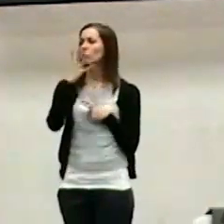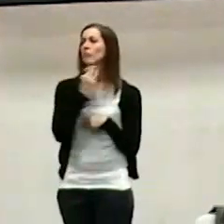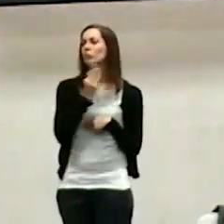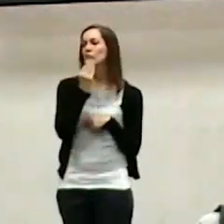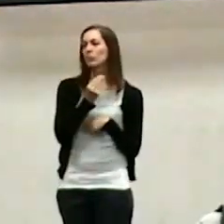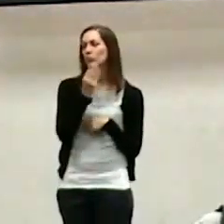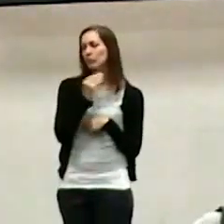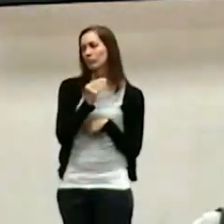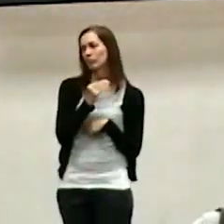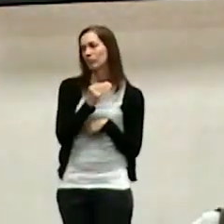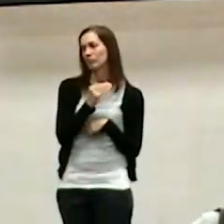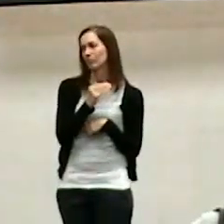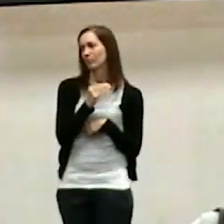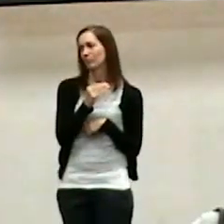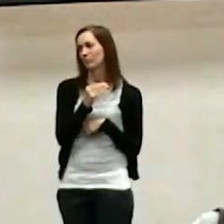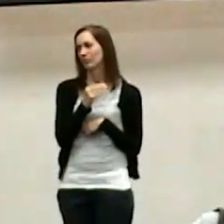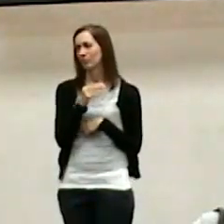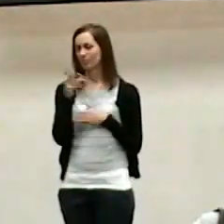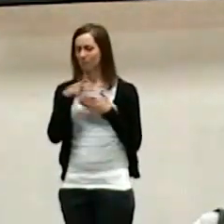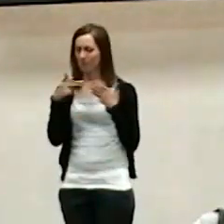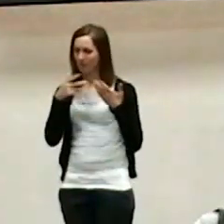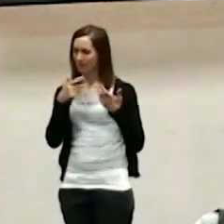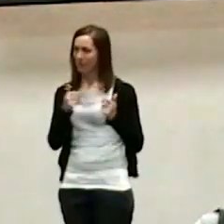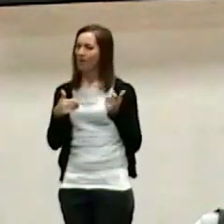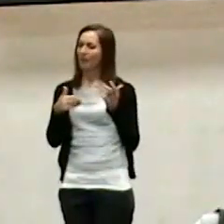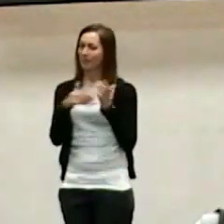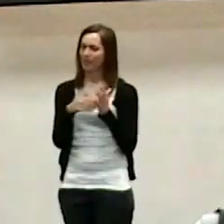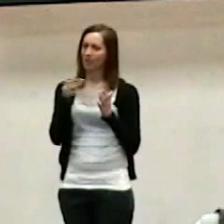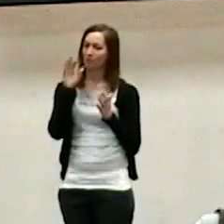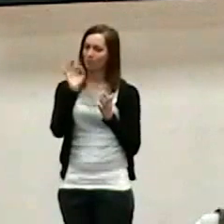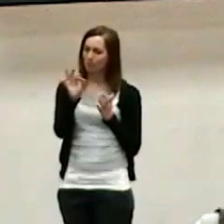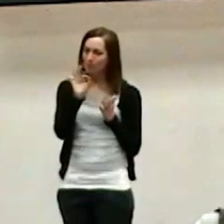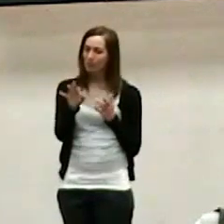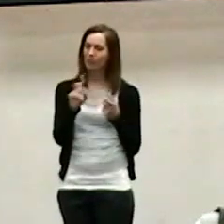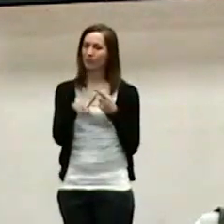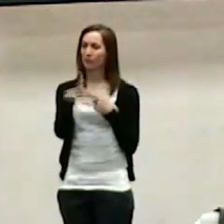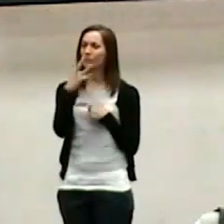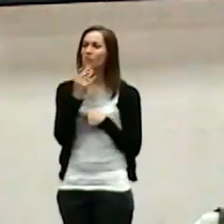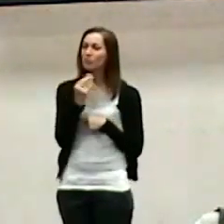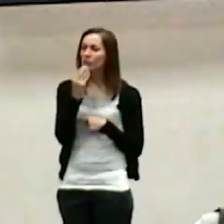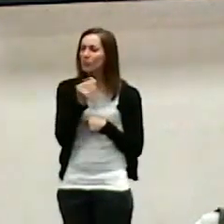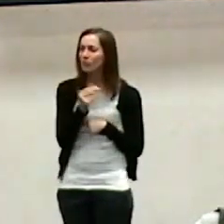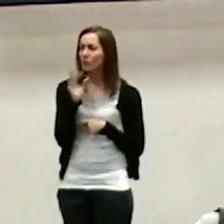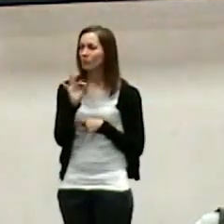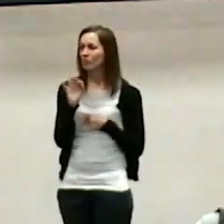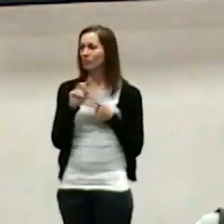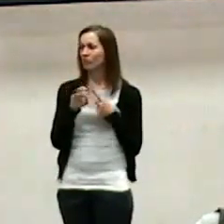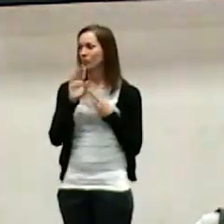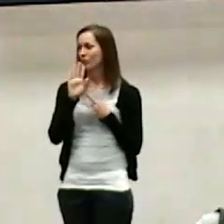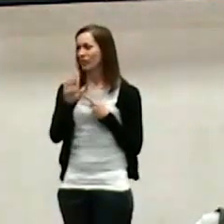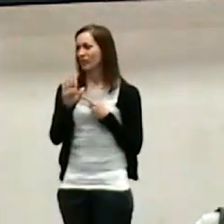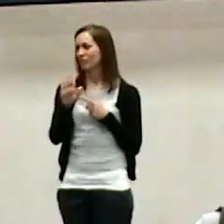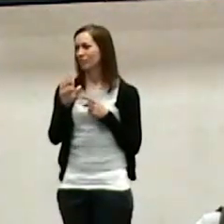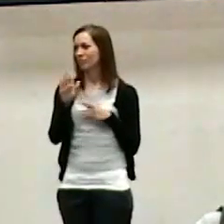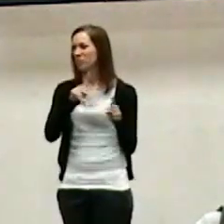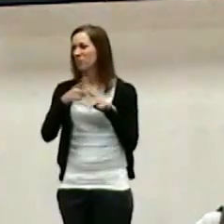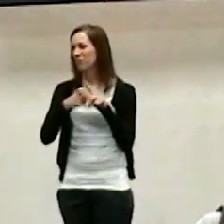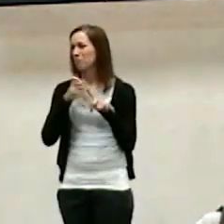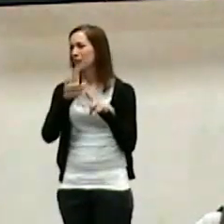Paul's just giving it one more shot. I'm going to give it one more shot and preach specifically to the Jews, to his own countrymen, to his own background.